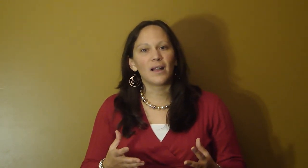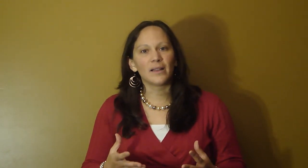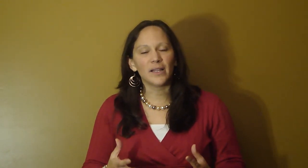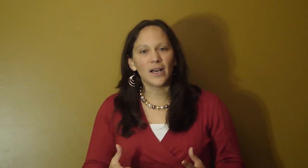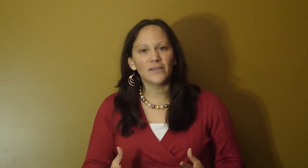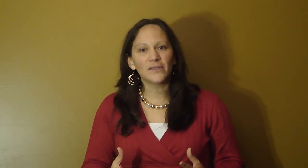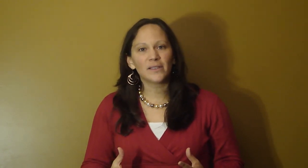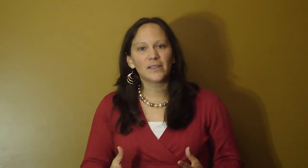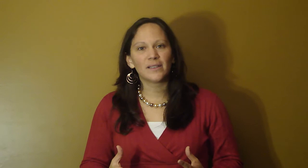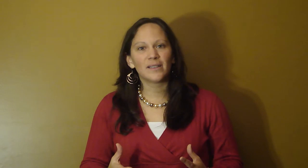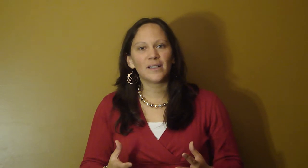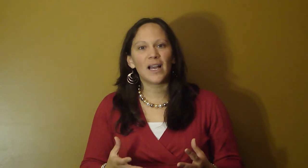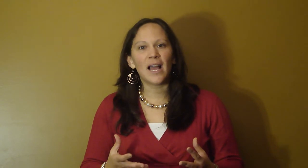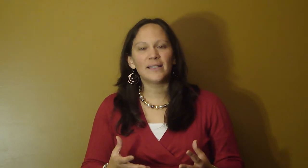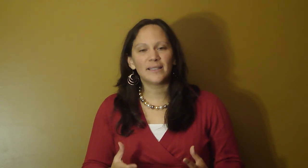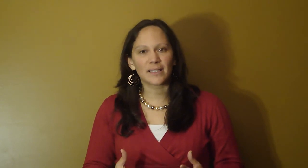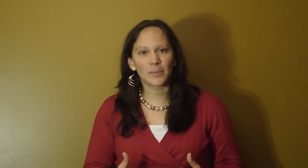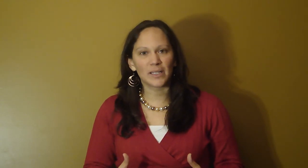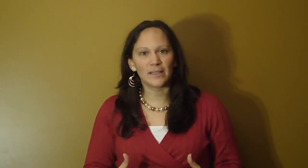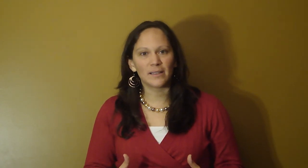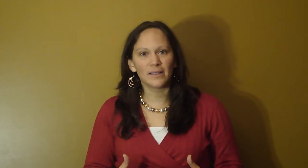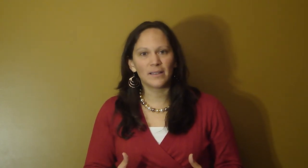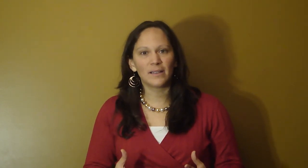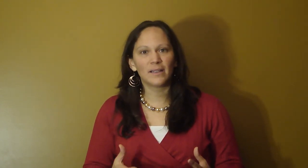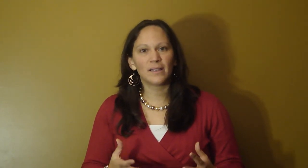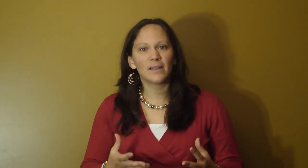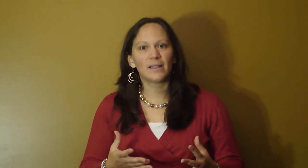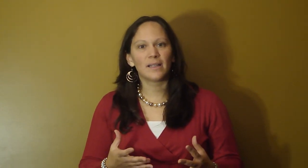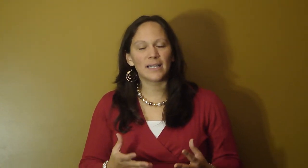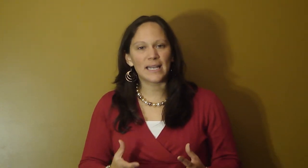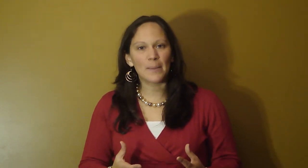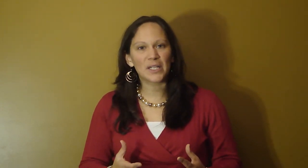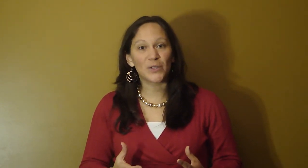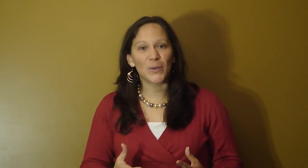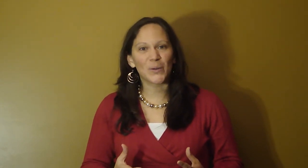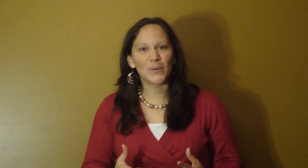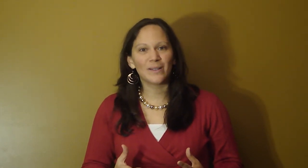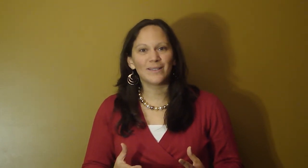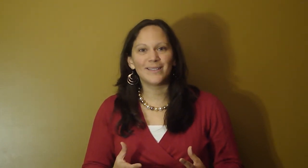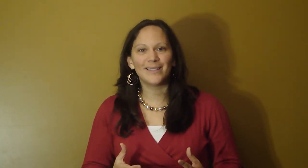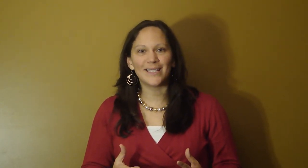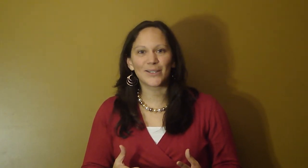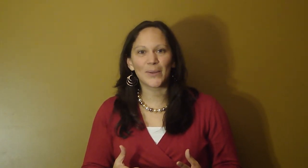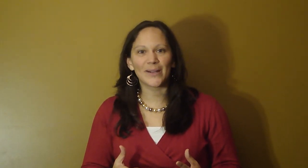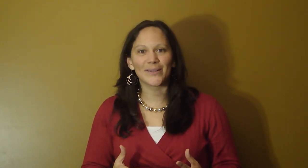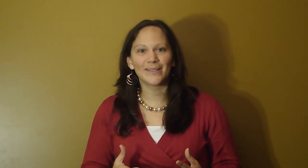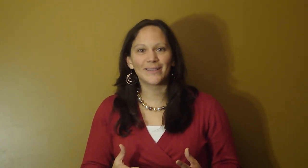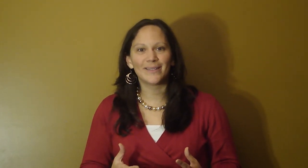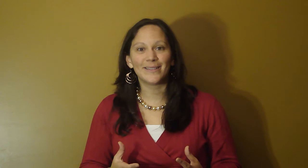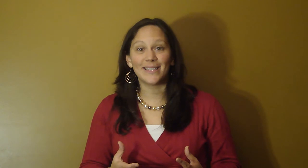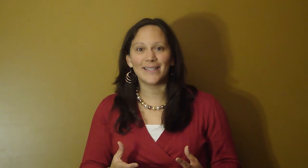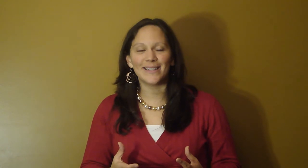Love and Discipline. Love Dynamic Duo. D-squared. D-D.